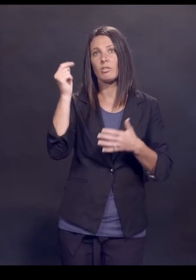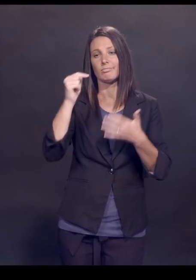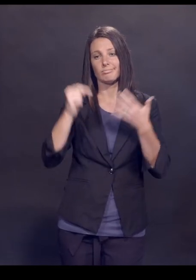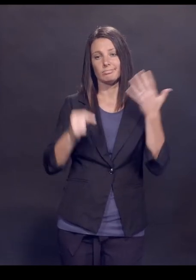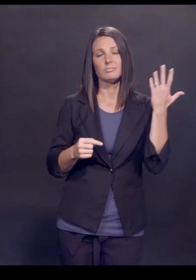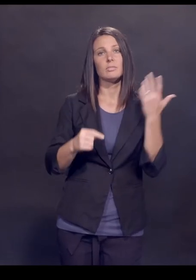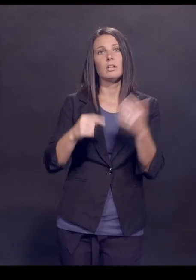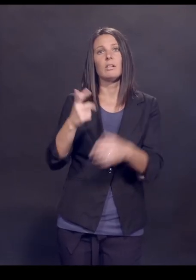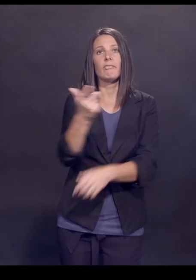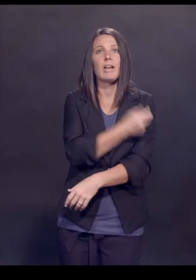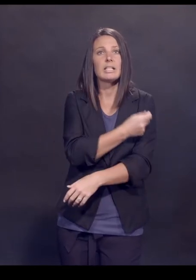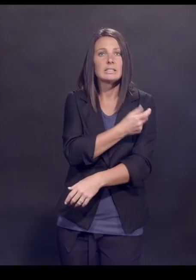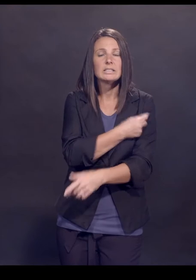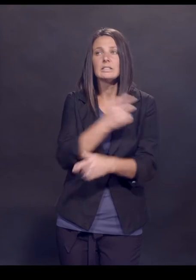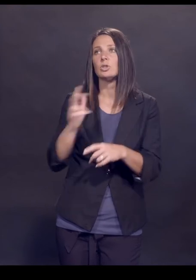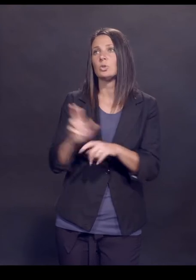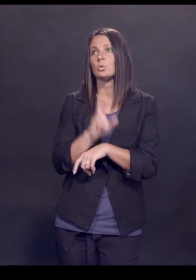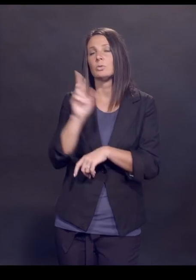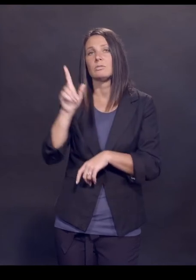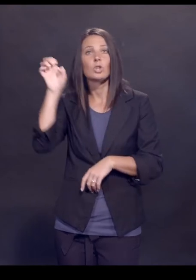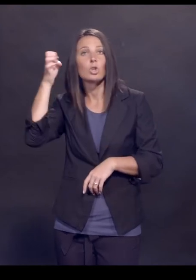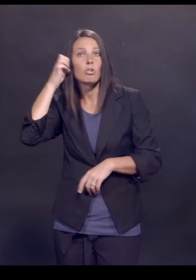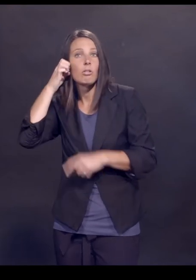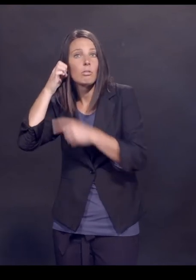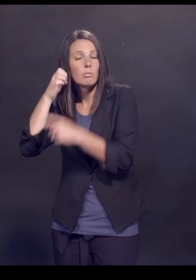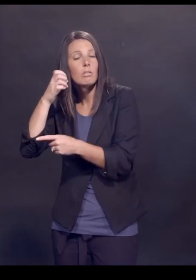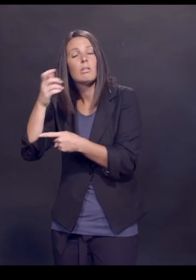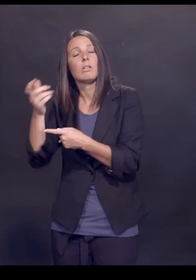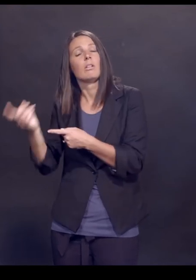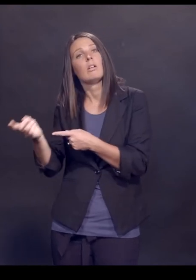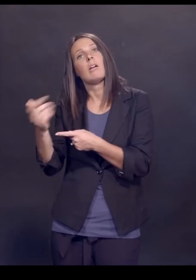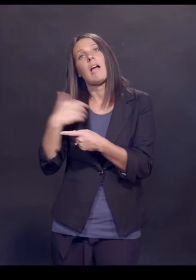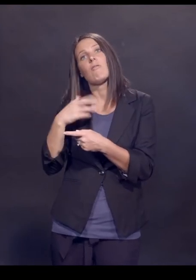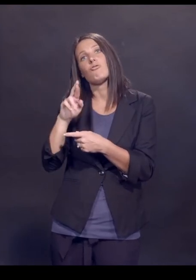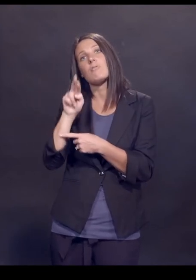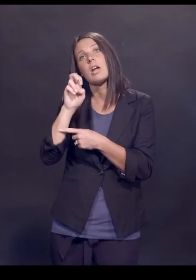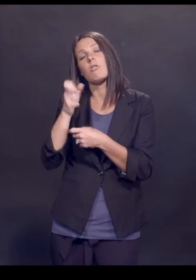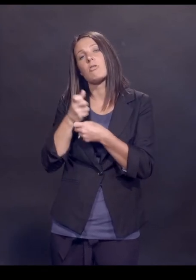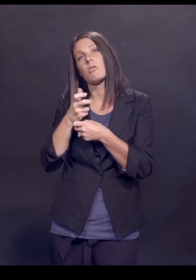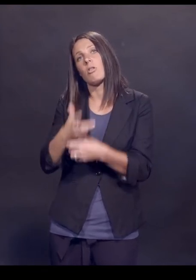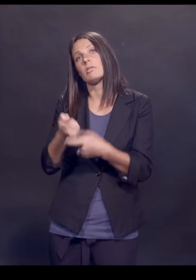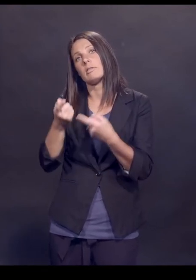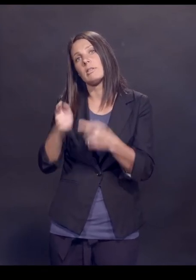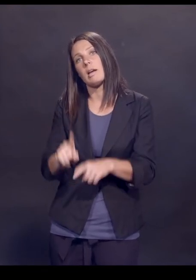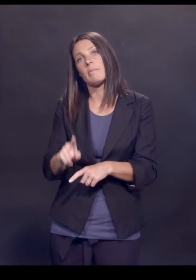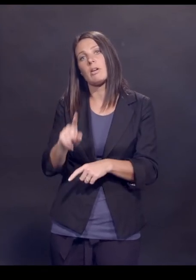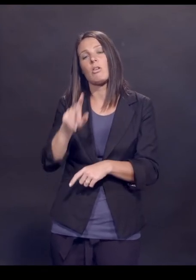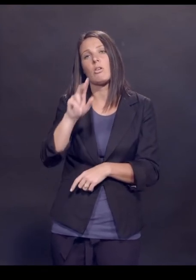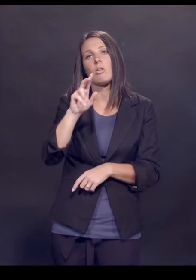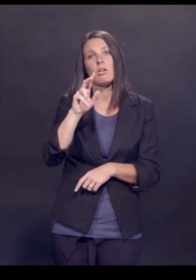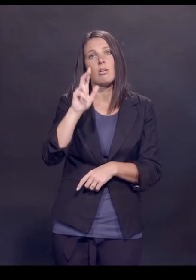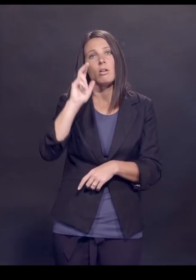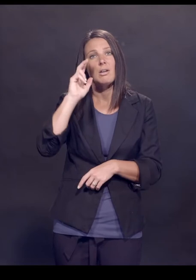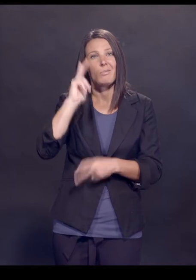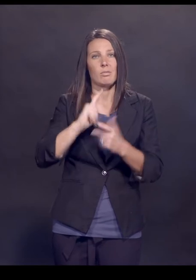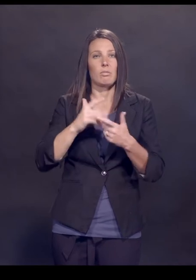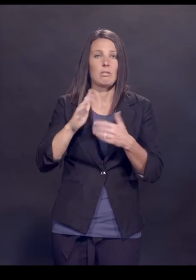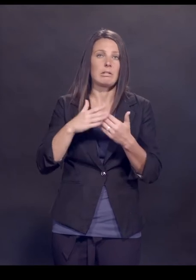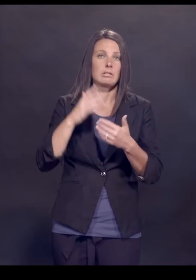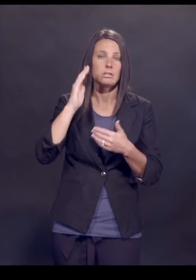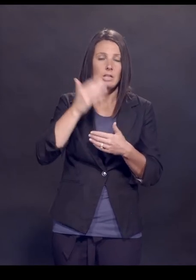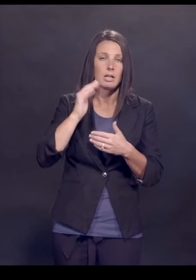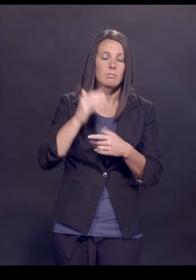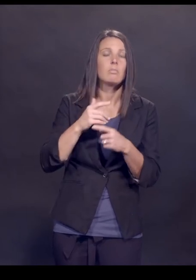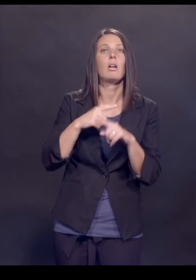vaccine that was used primarily in Europe in 2009 was itself a very rare cause of narcolepsy occurring in about one in 50